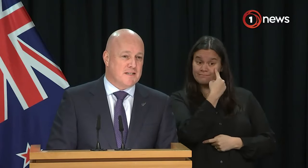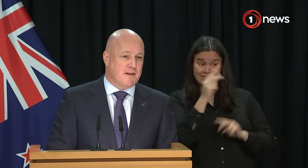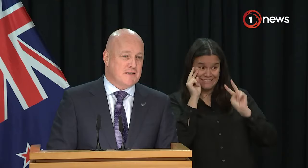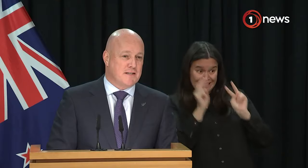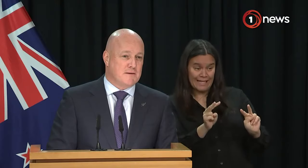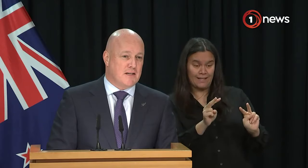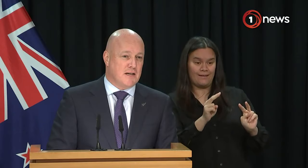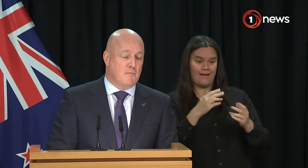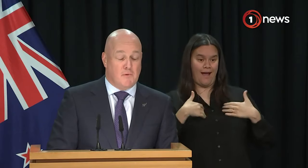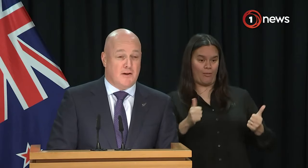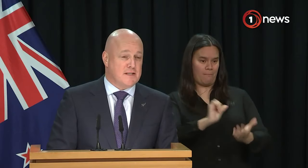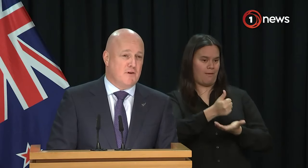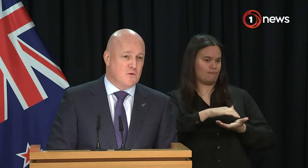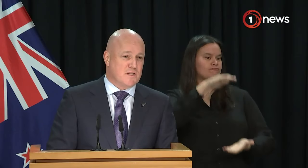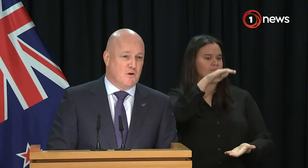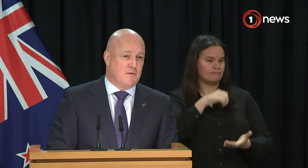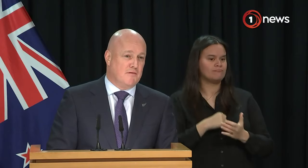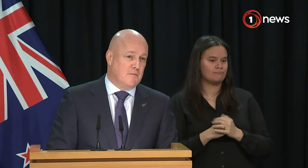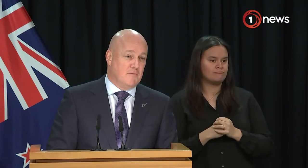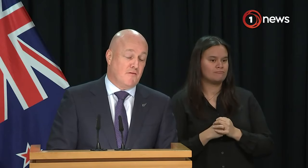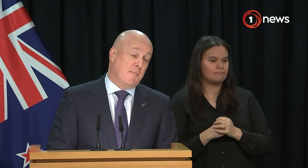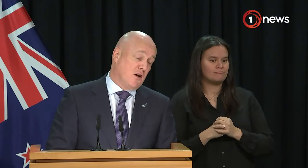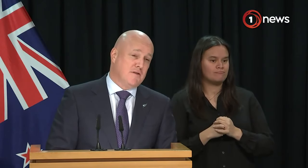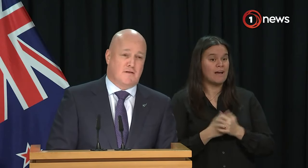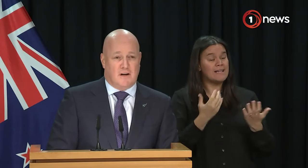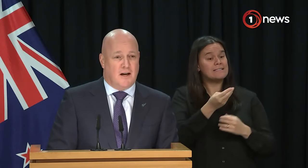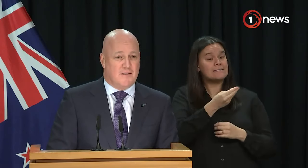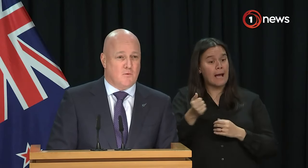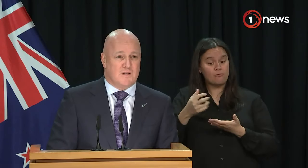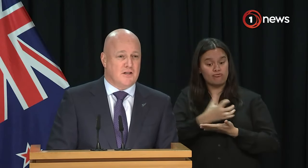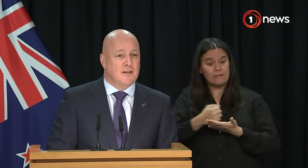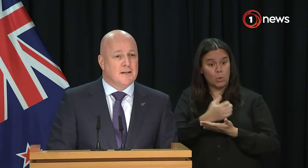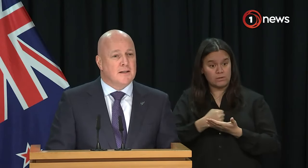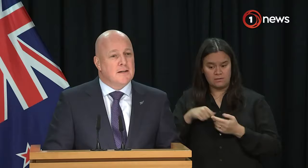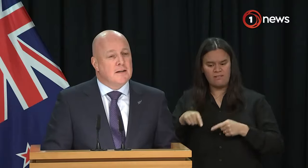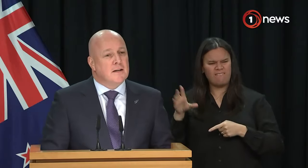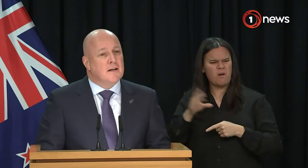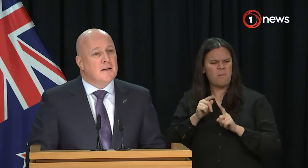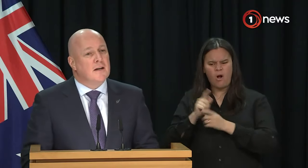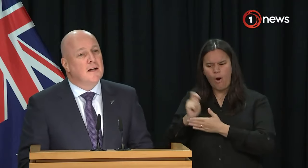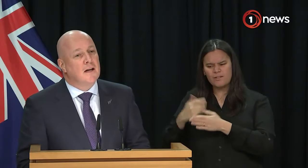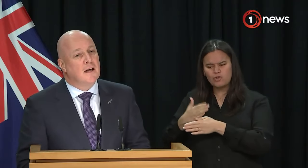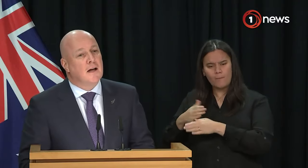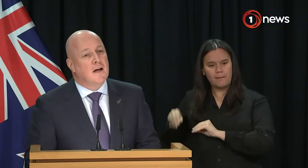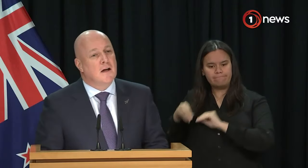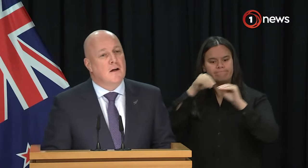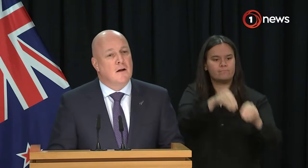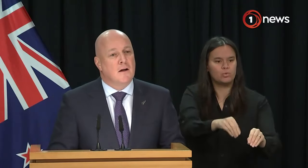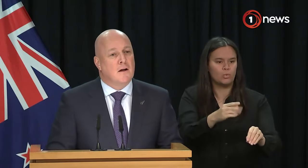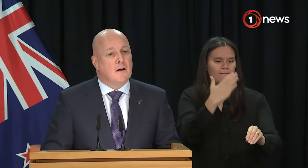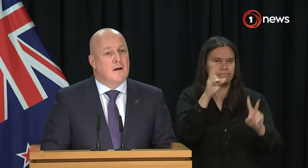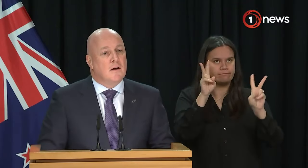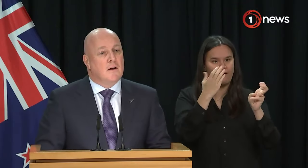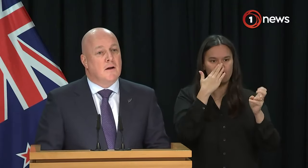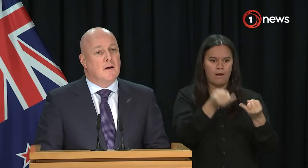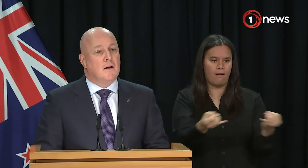what we have been expecting is actually, you know, as said, resources move from the front, from the back office to the front line, and that will continue. And are you still committed to scrapping the co-,